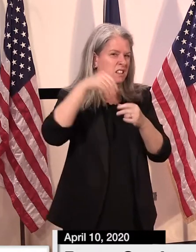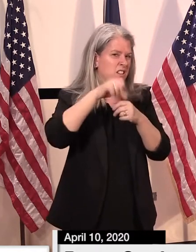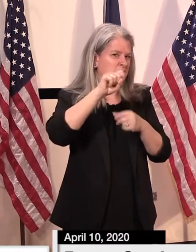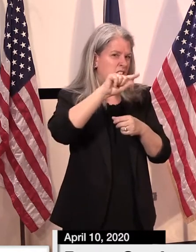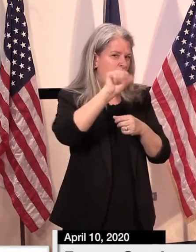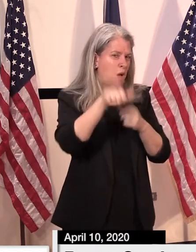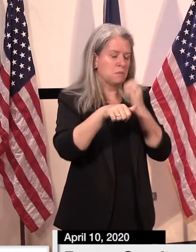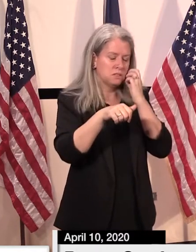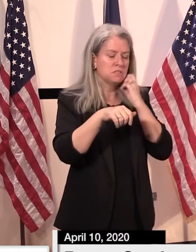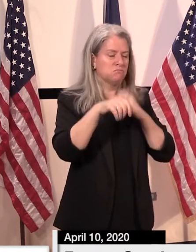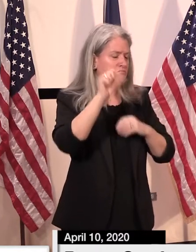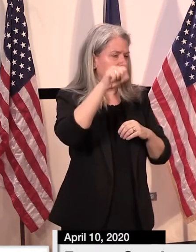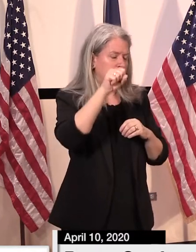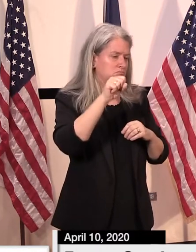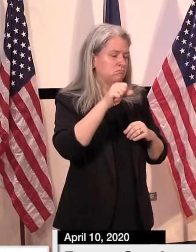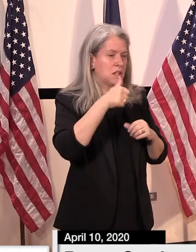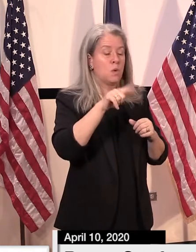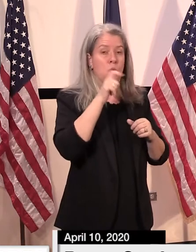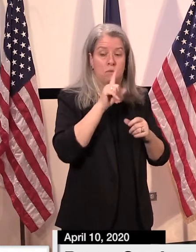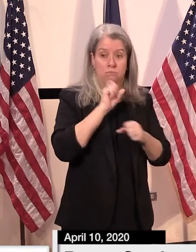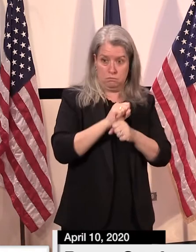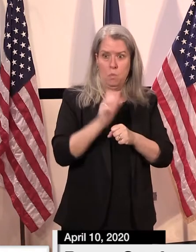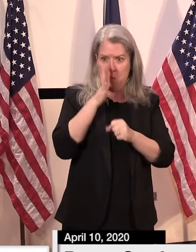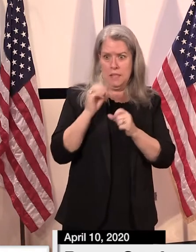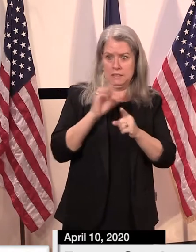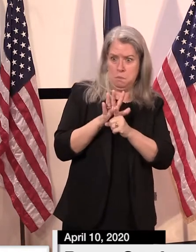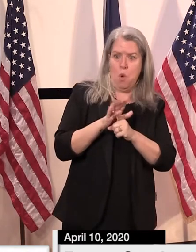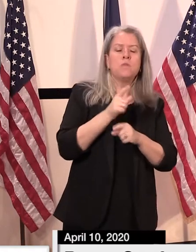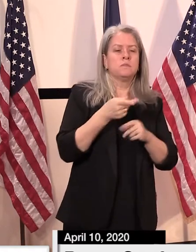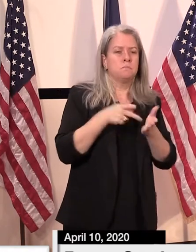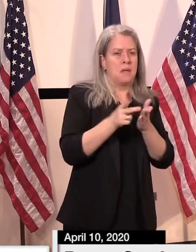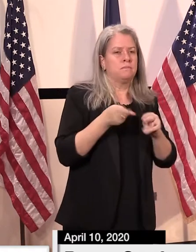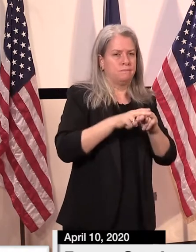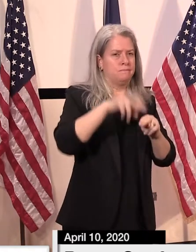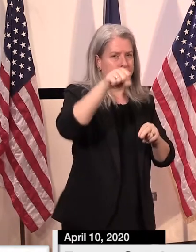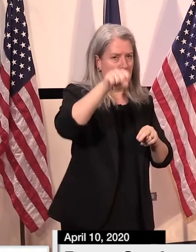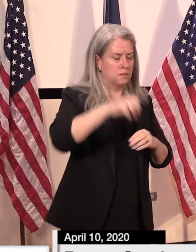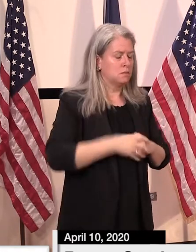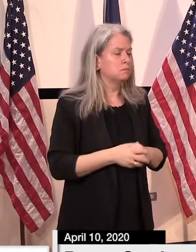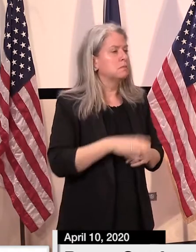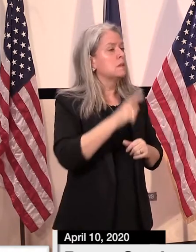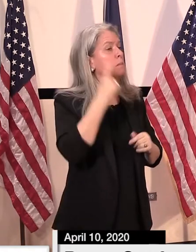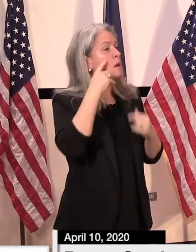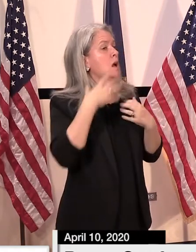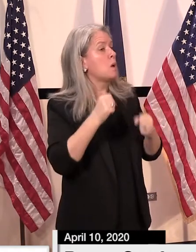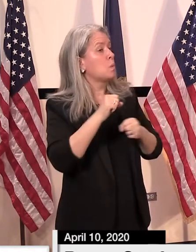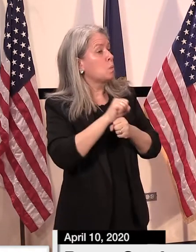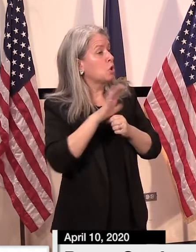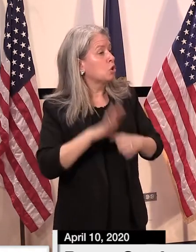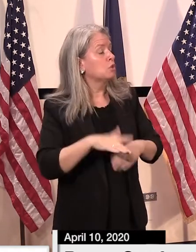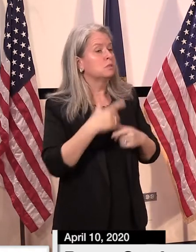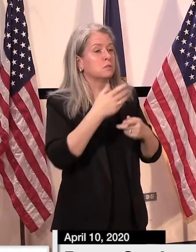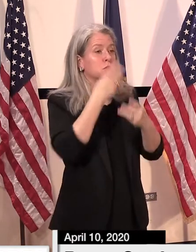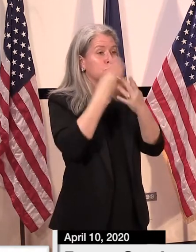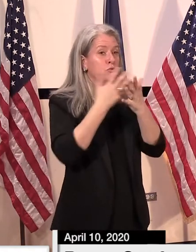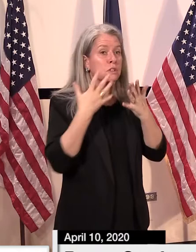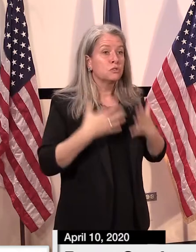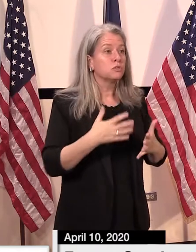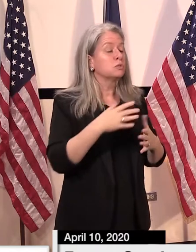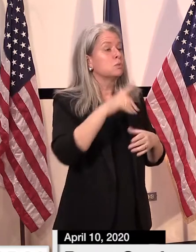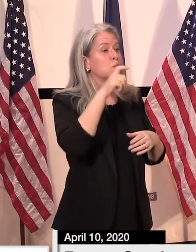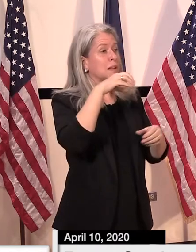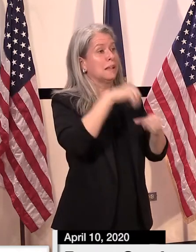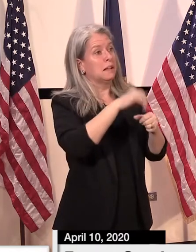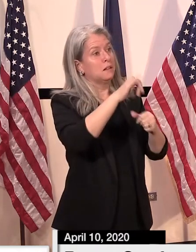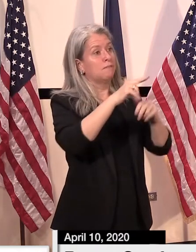for example. Correctional officers and mental health workers and others who are in our 24-7